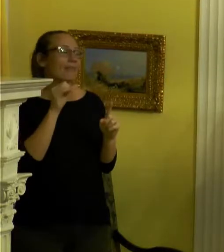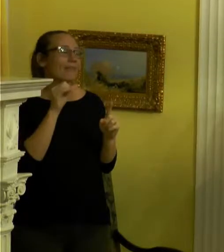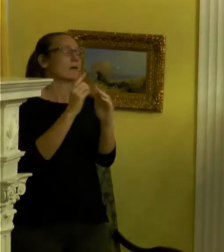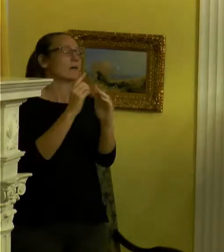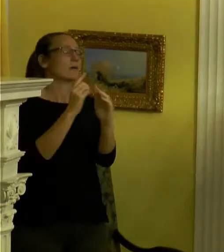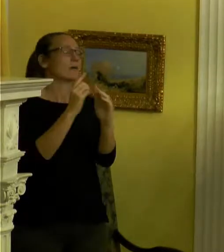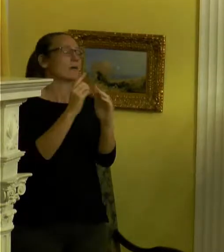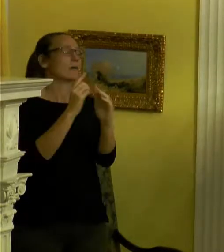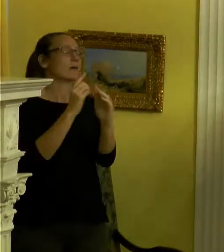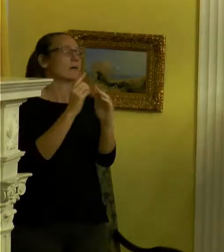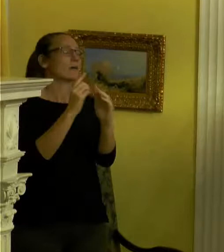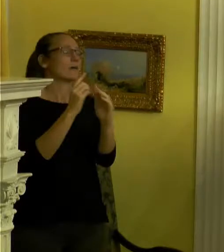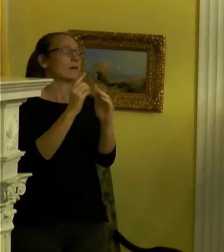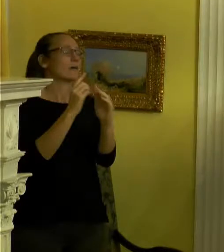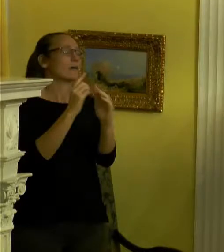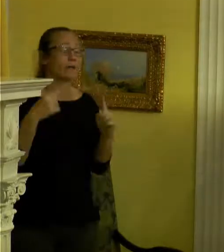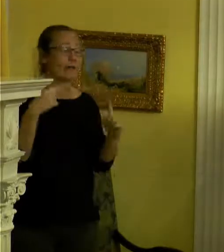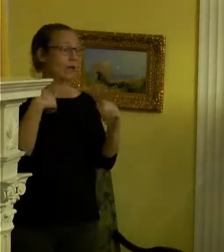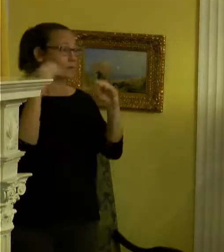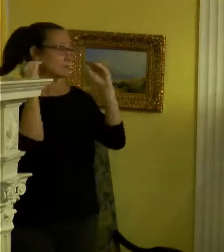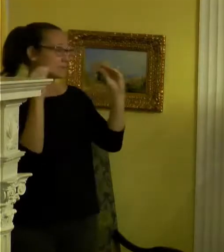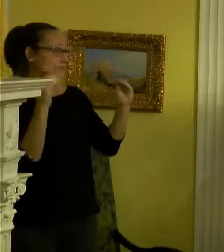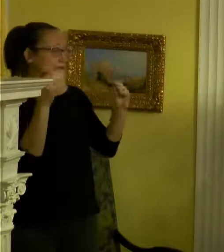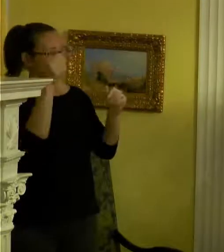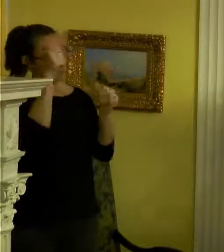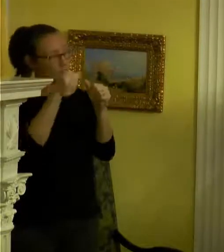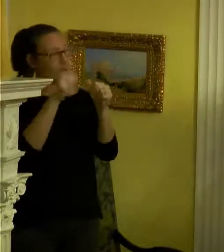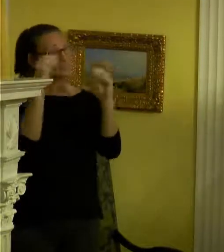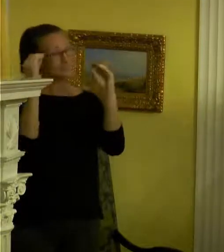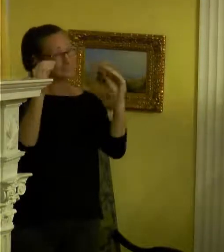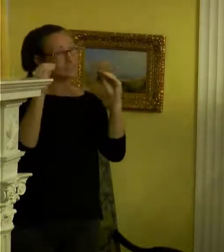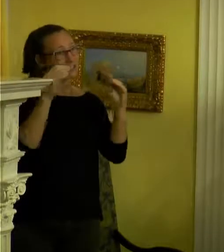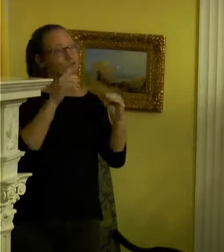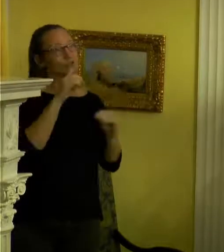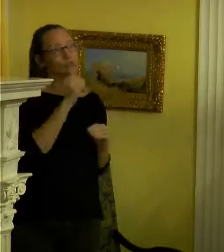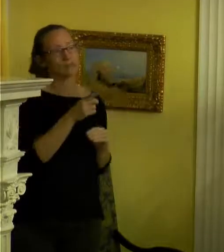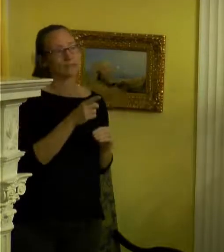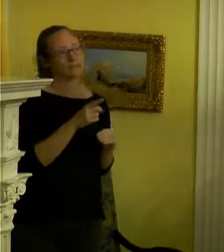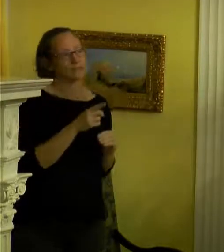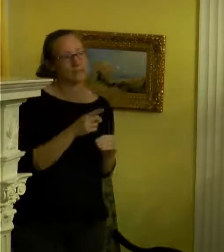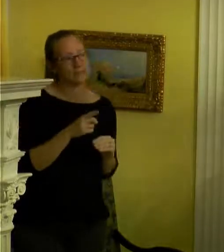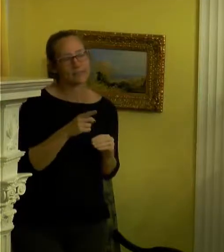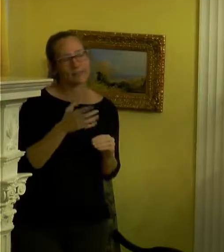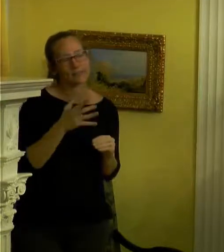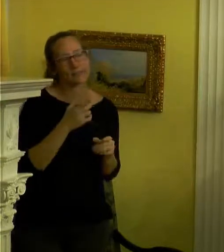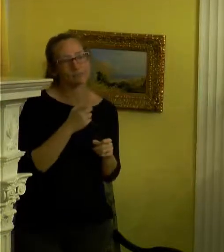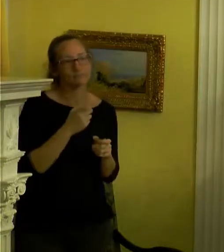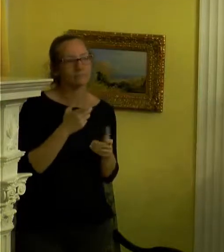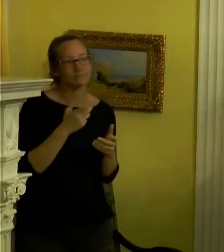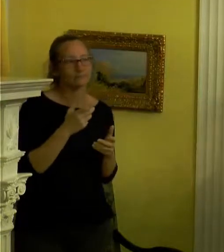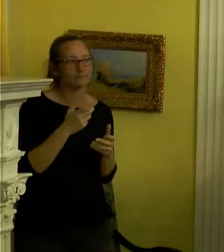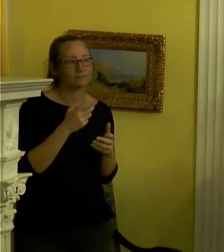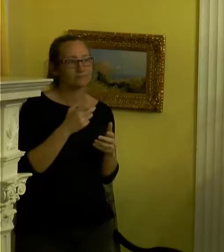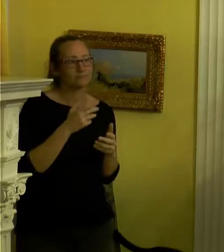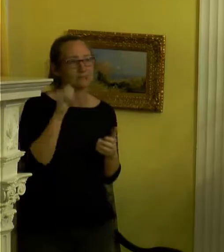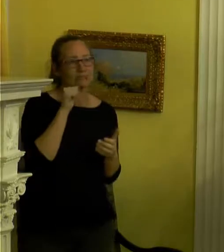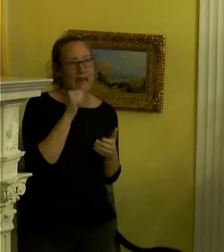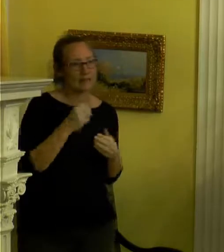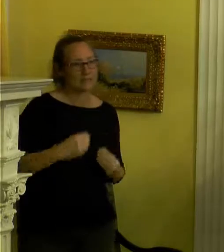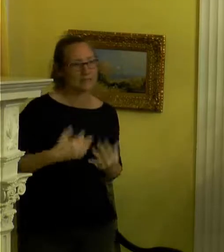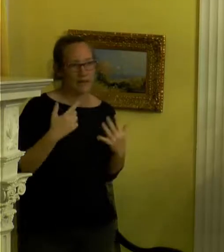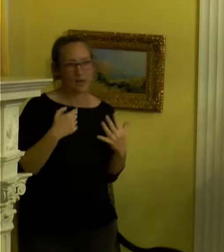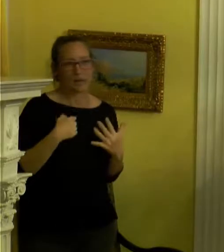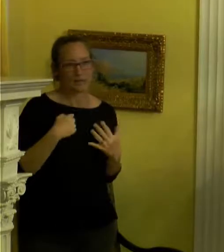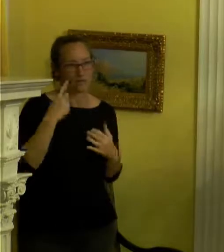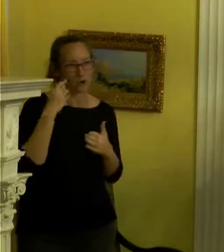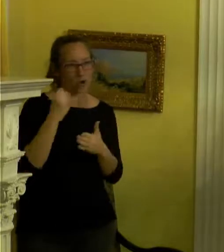But I was like, I don't know. I was teaching. I remember teaching kind of stripped a lot of the whole be an artist thing for me. Um, and that, at the time, teaching